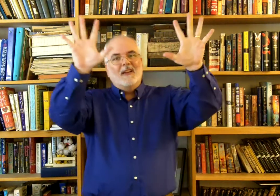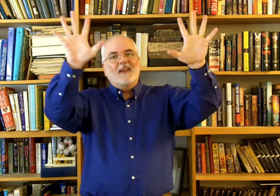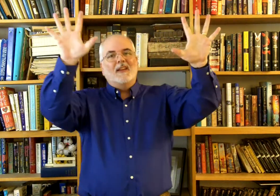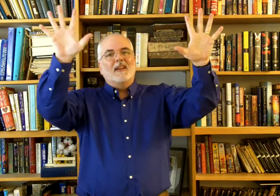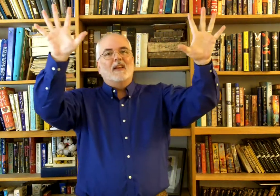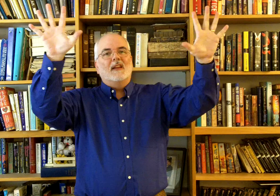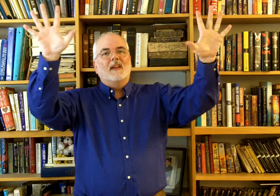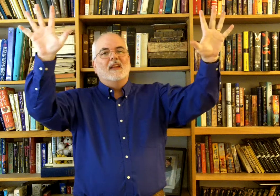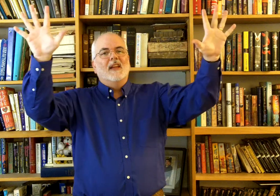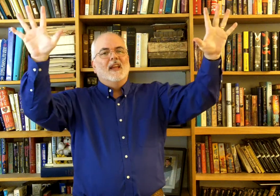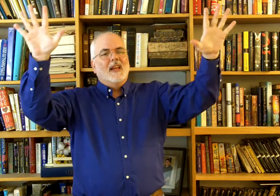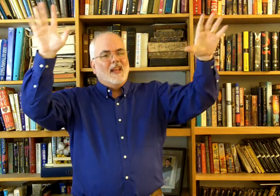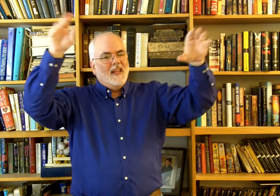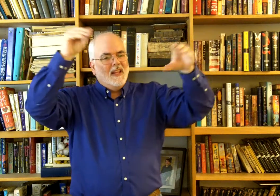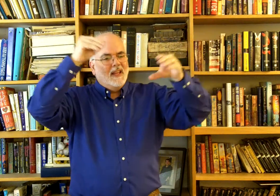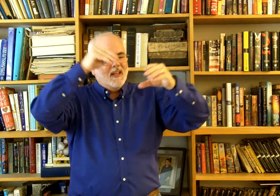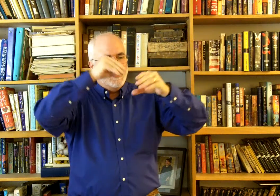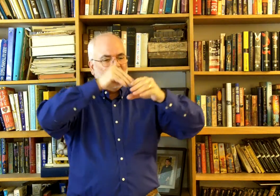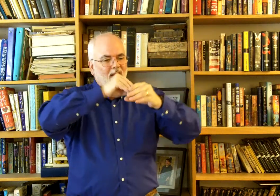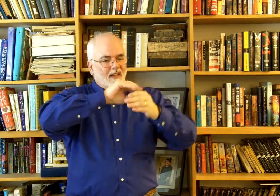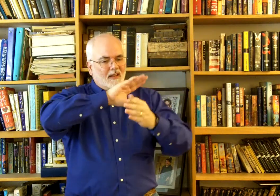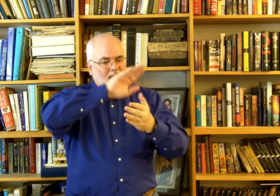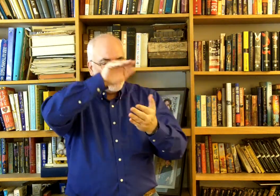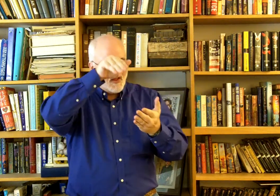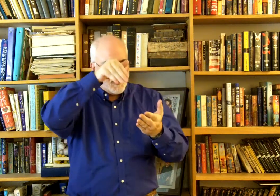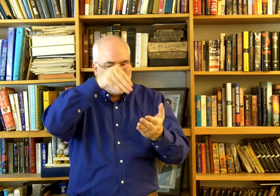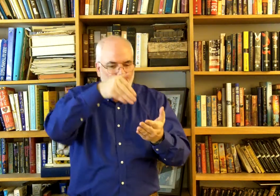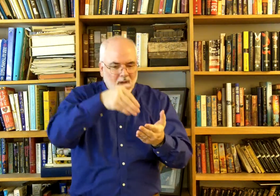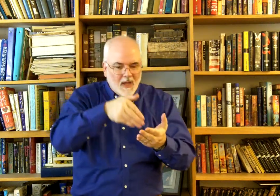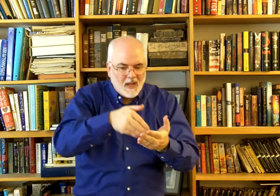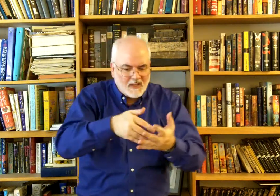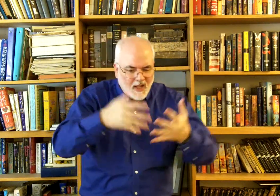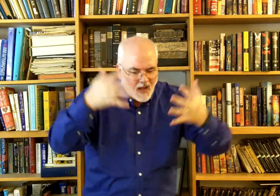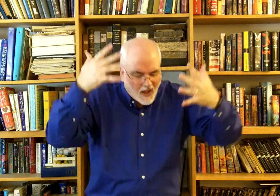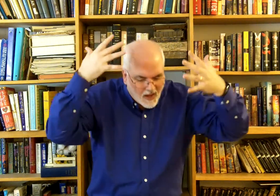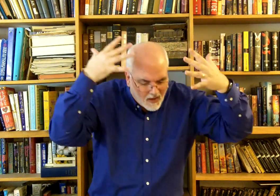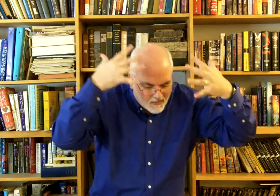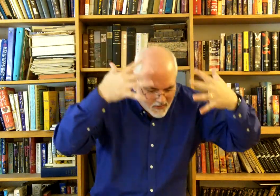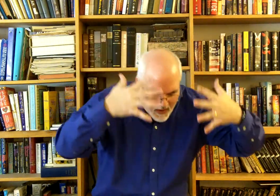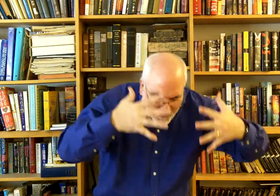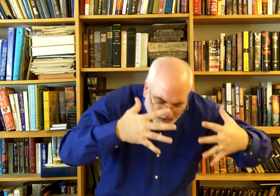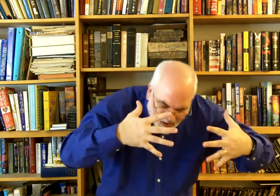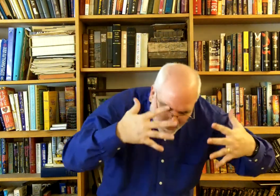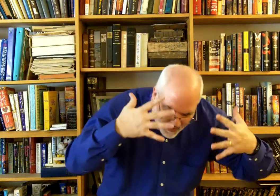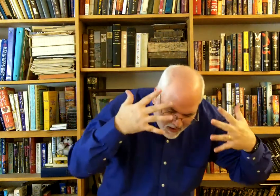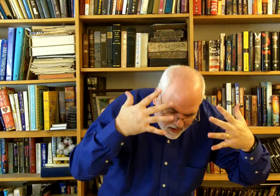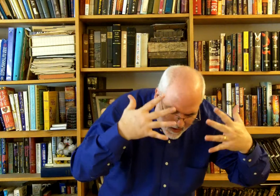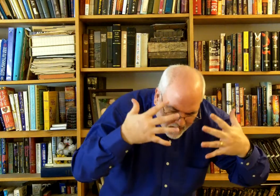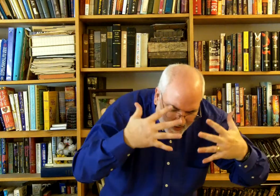In the midst of the darkness